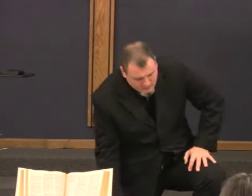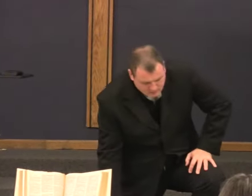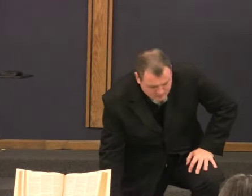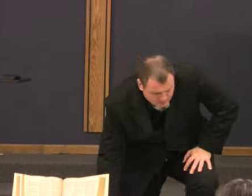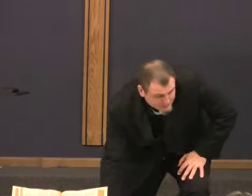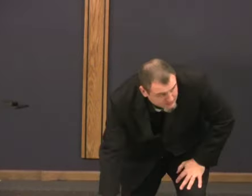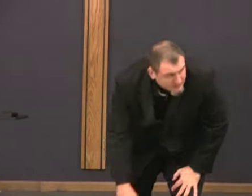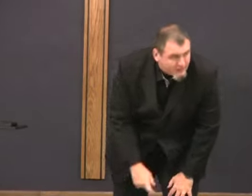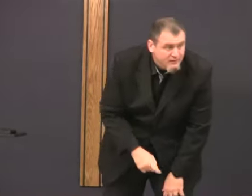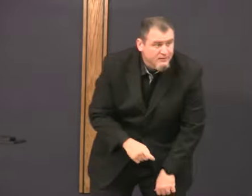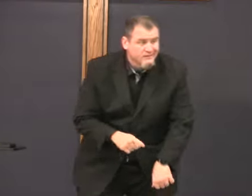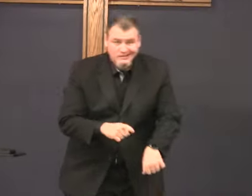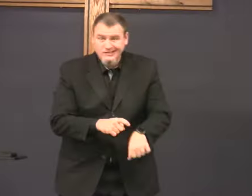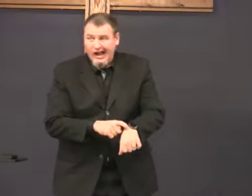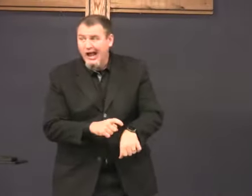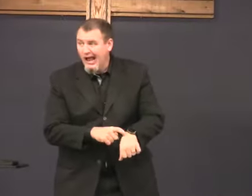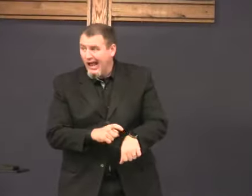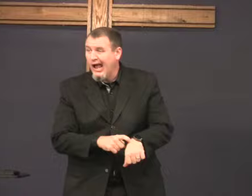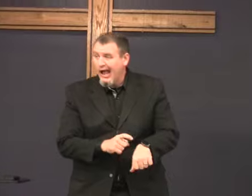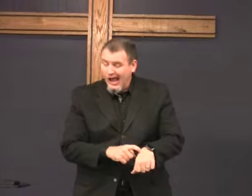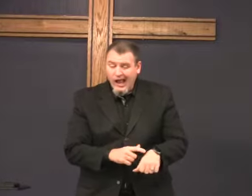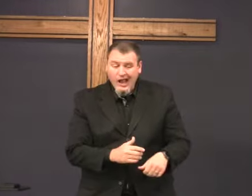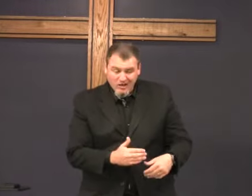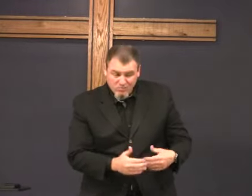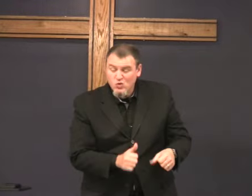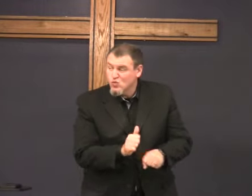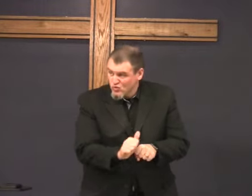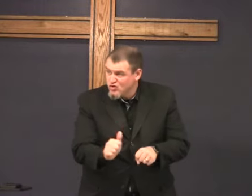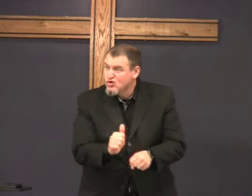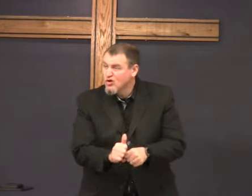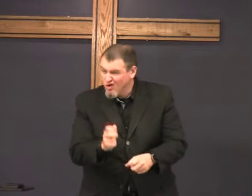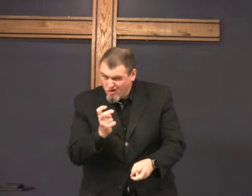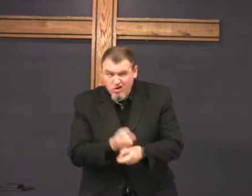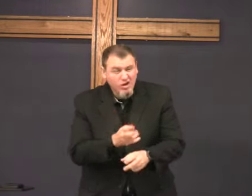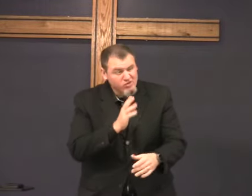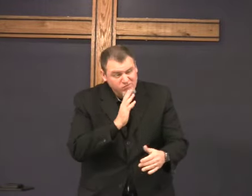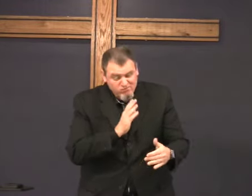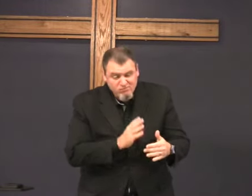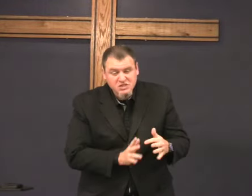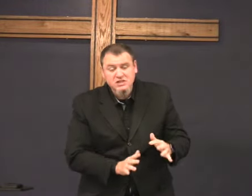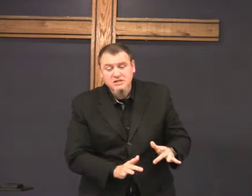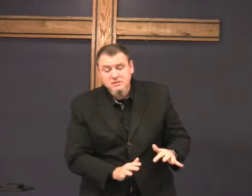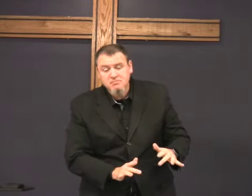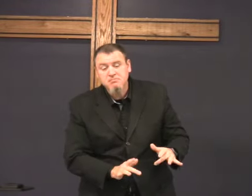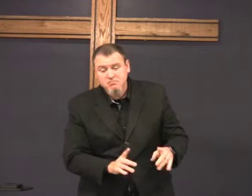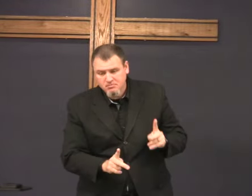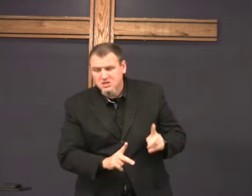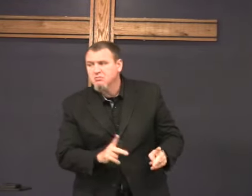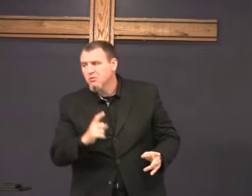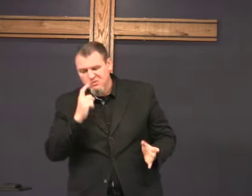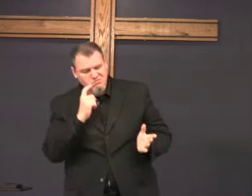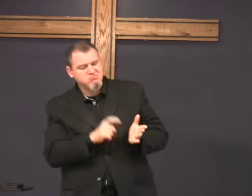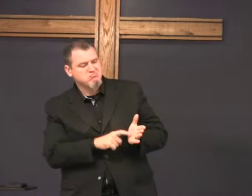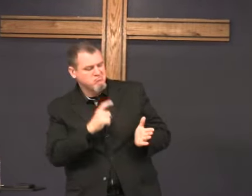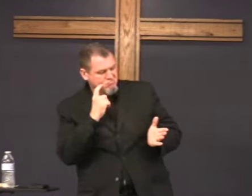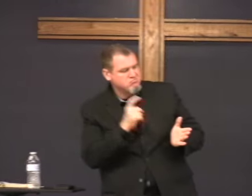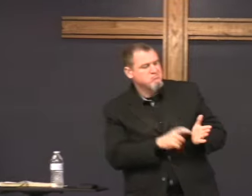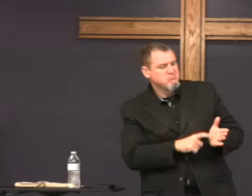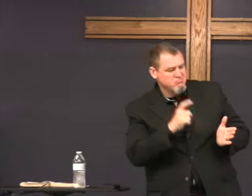takes time, so we have to humble ourselves, and then in time, people will